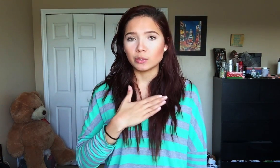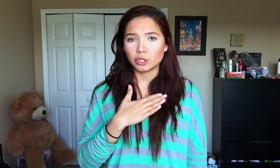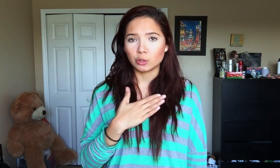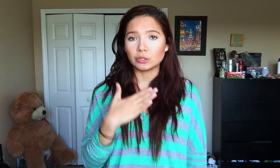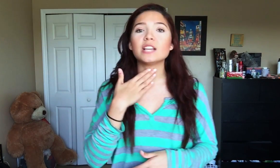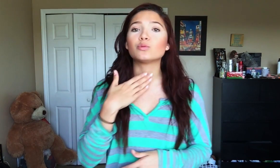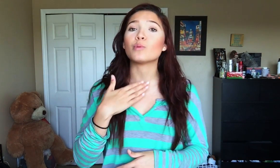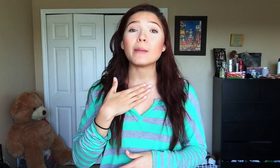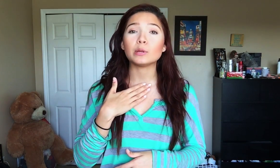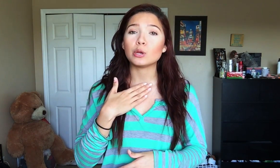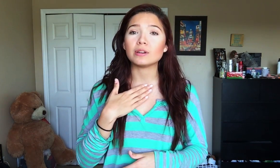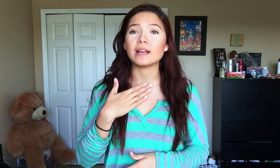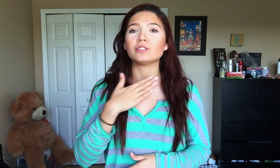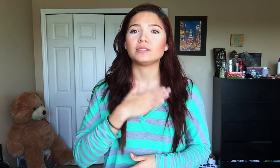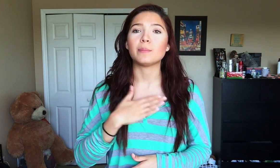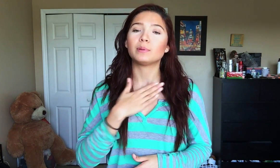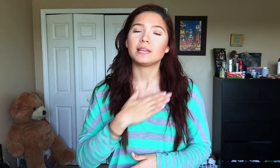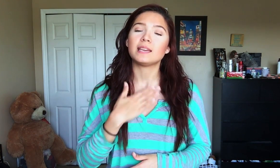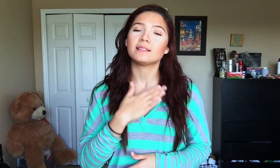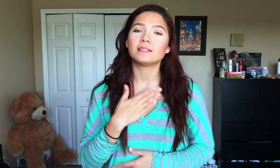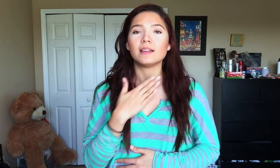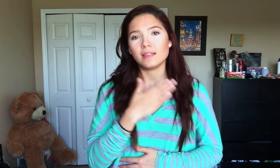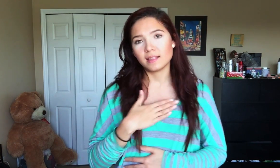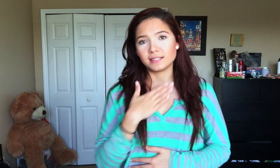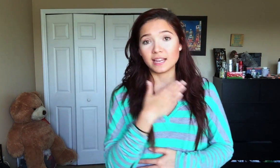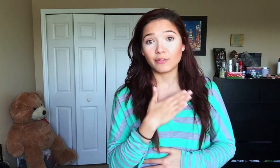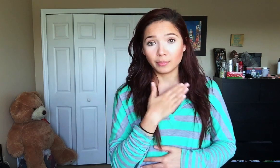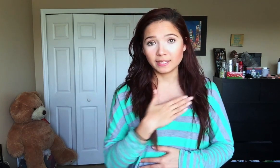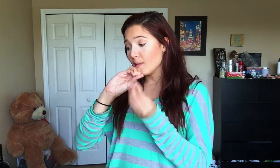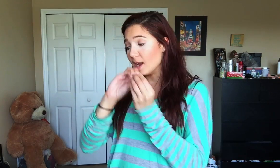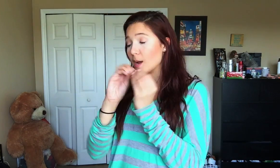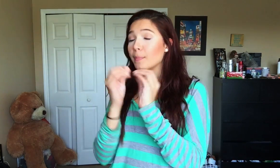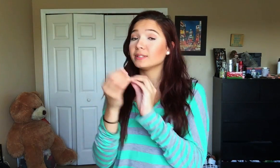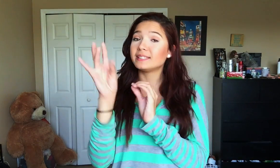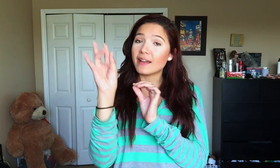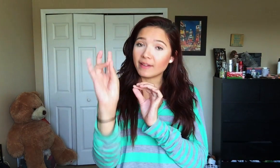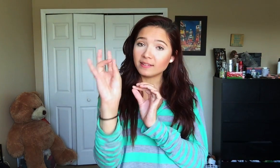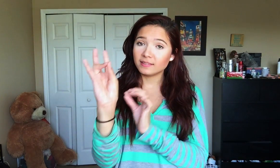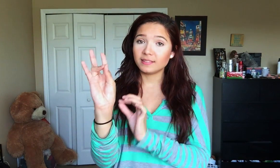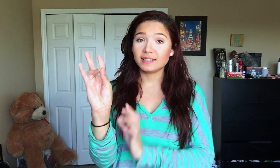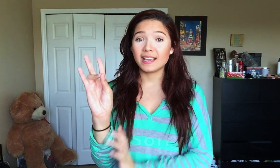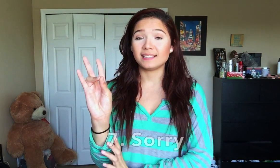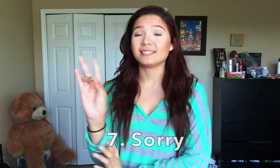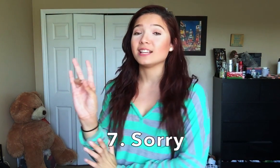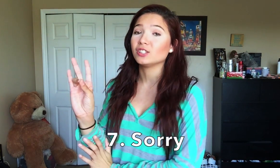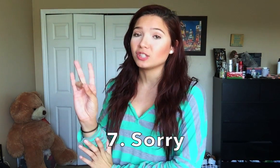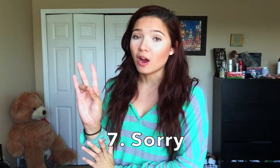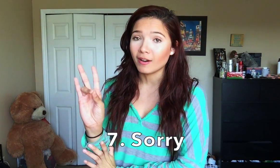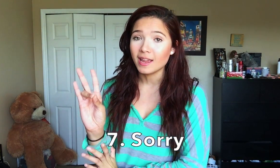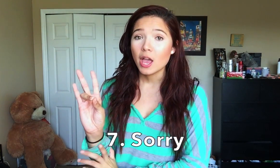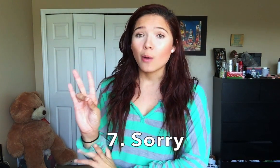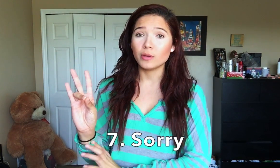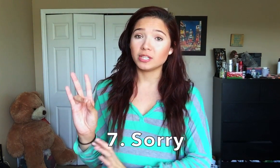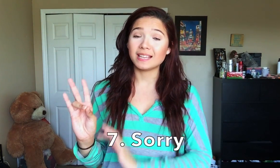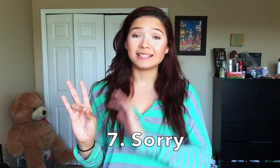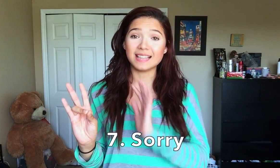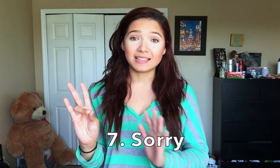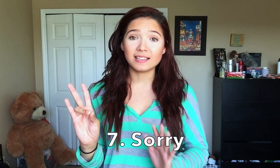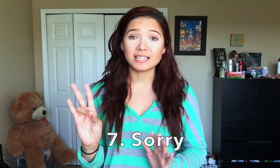go in circles it's right below your neck you say please that's the sign for please and number seven is the sign sorry which is exactly the